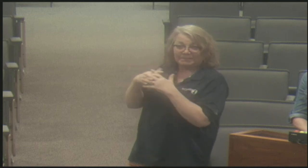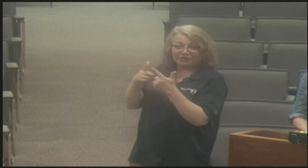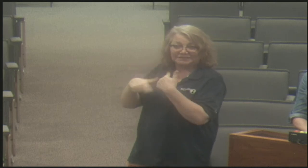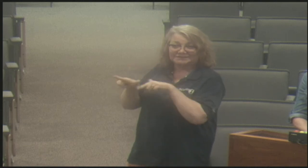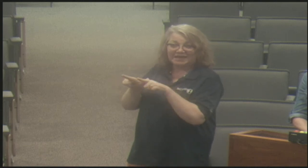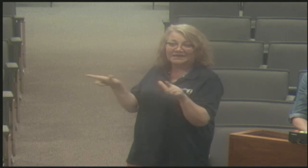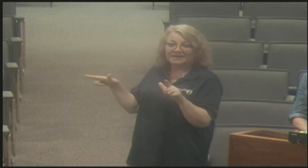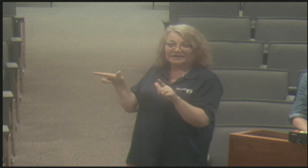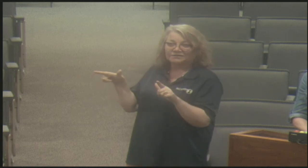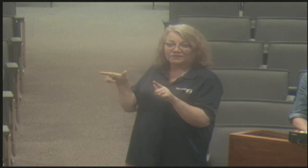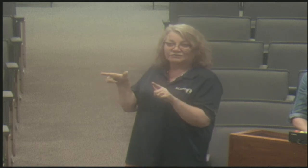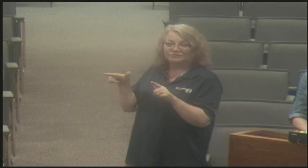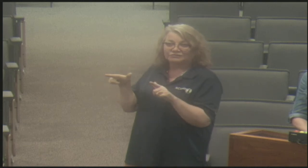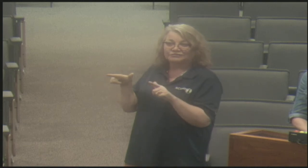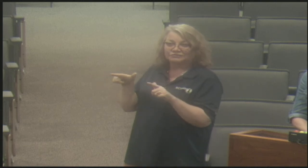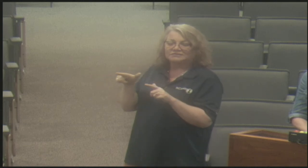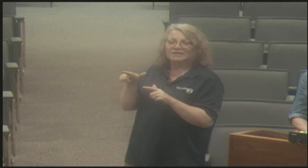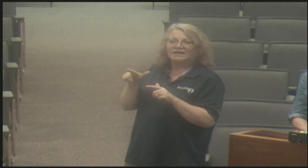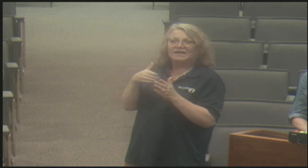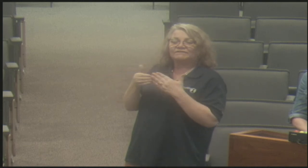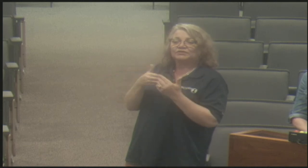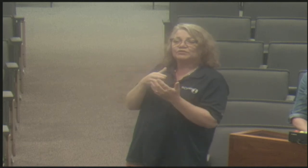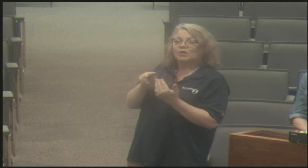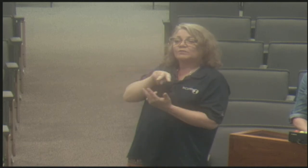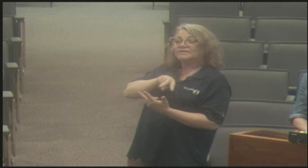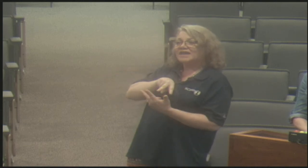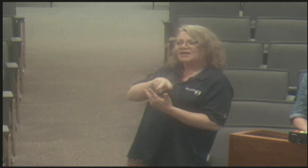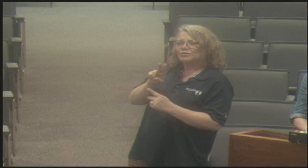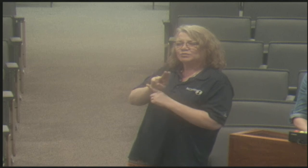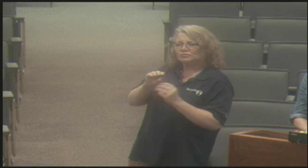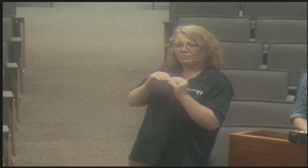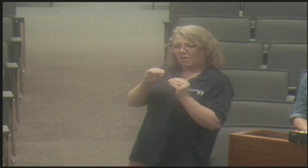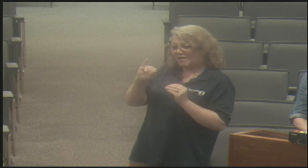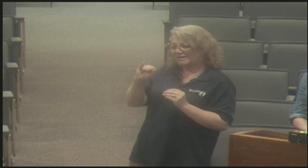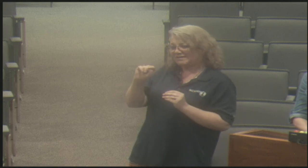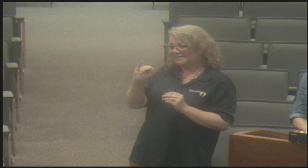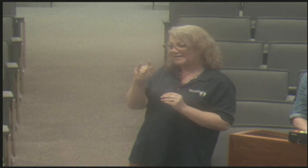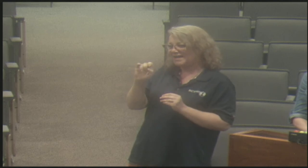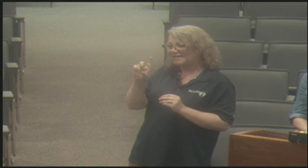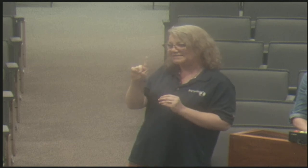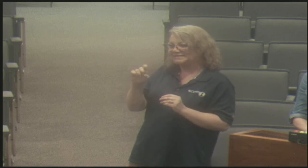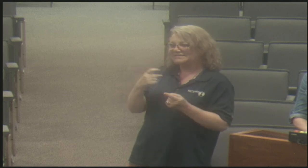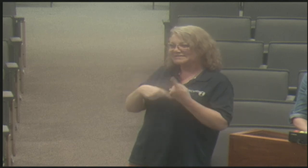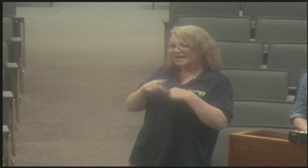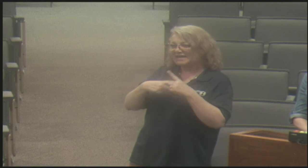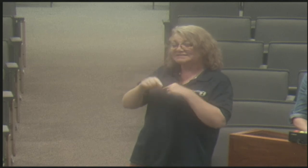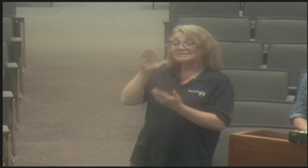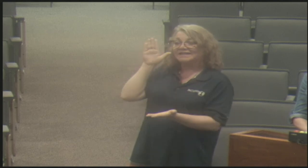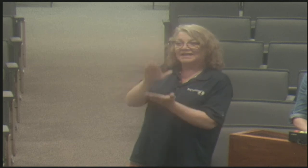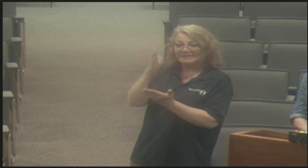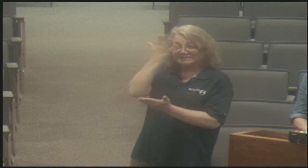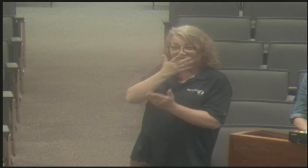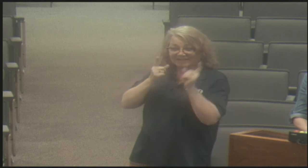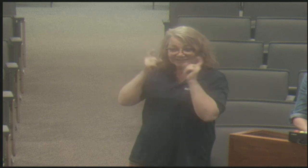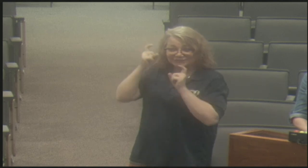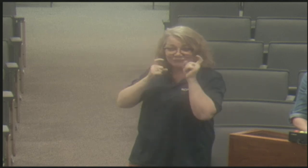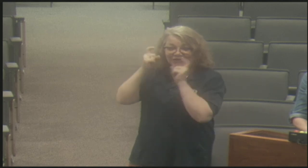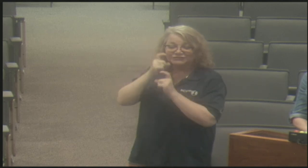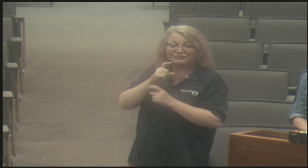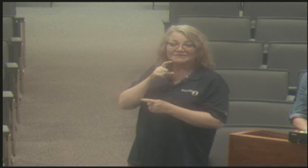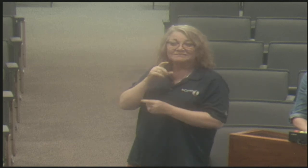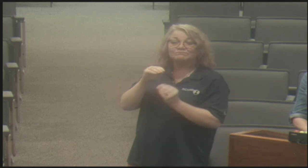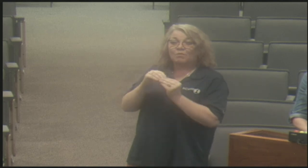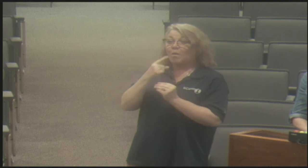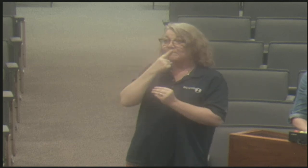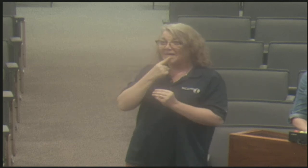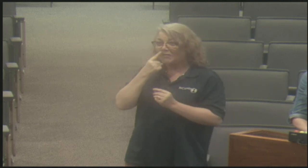and the PSE borrow from the American Sign Language, but they use, um, more initialized